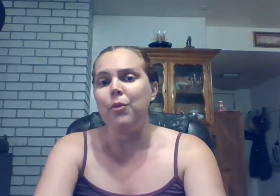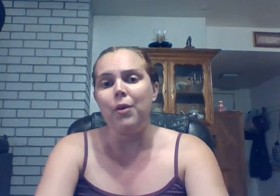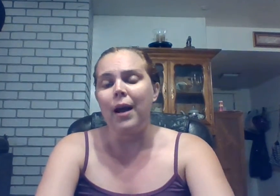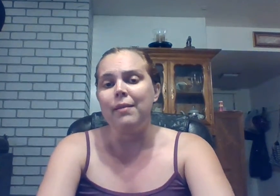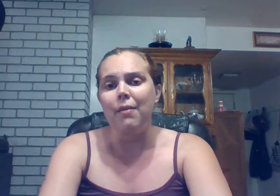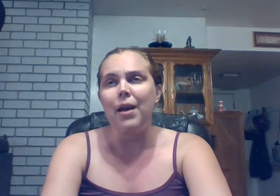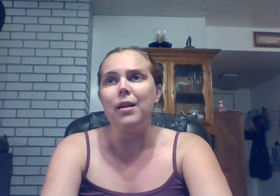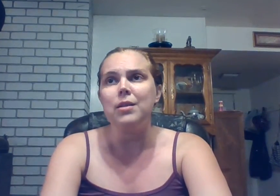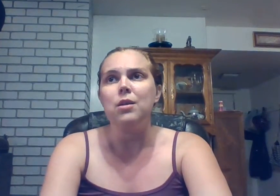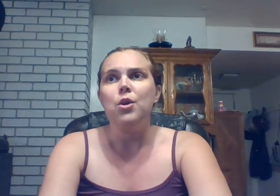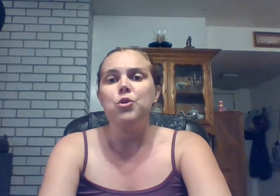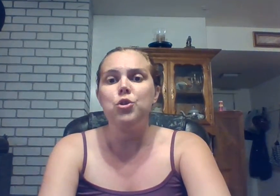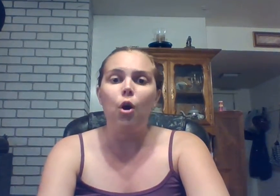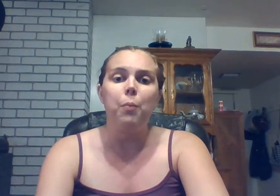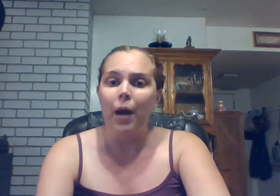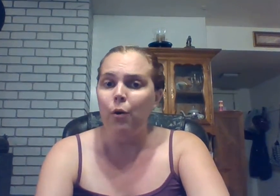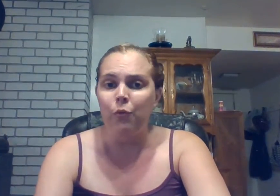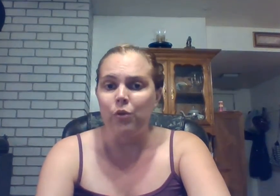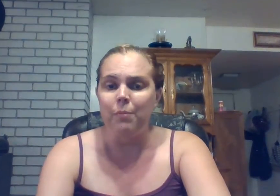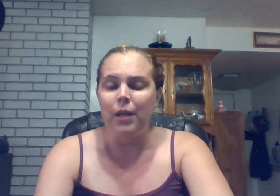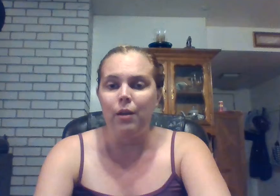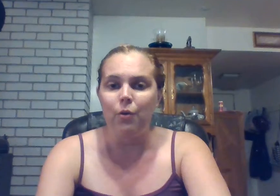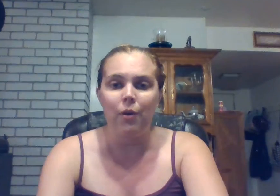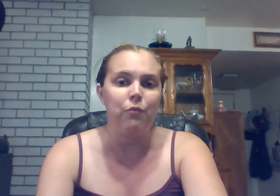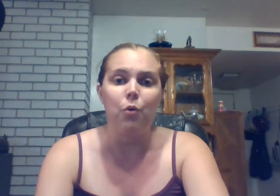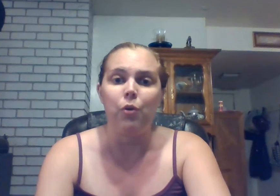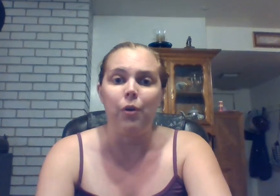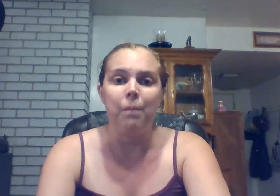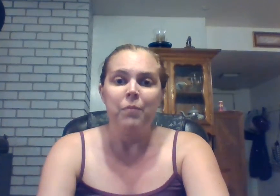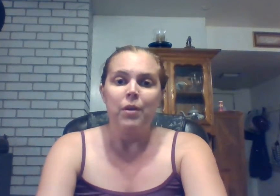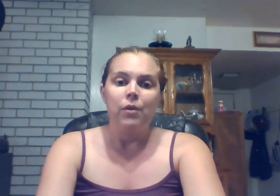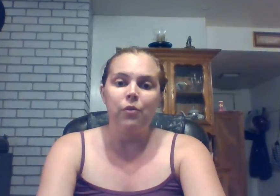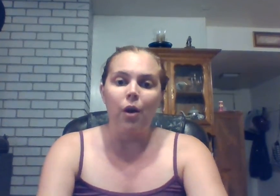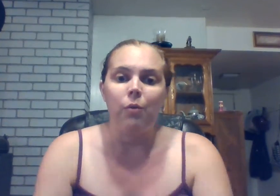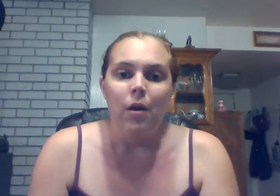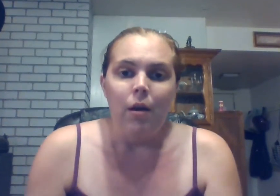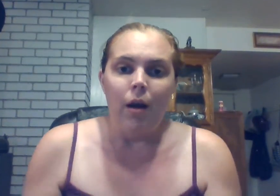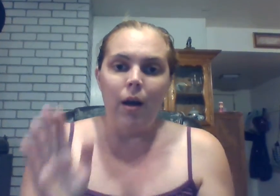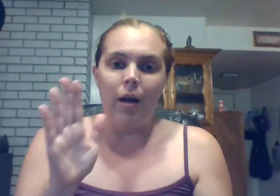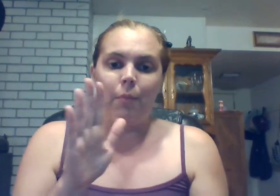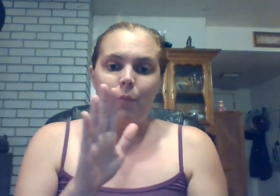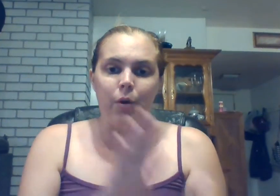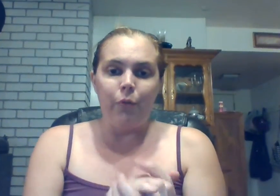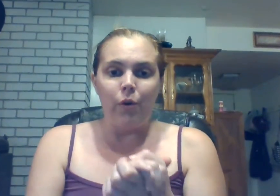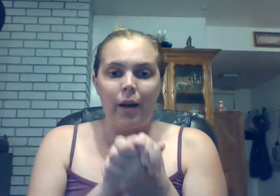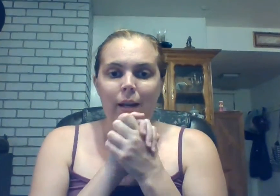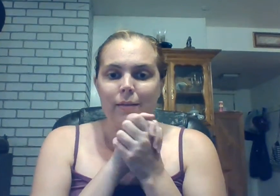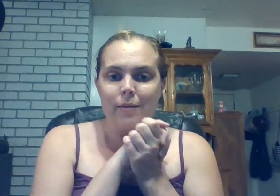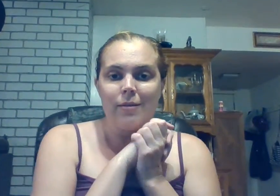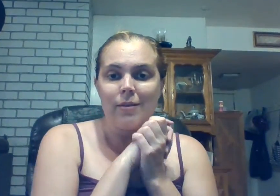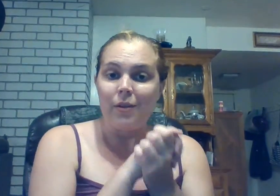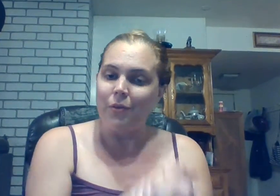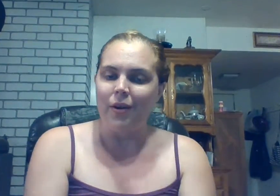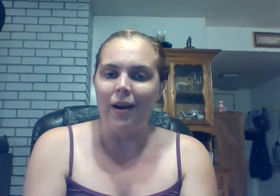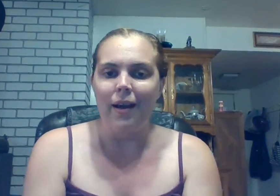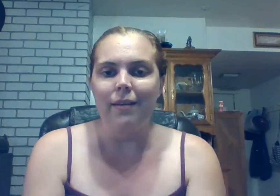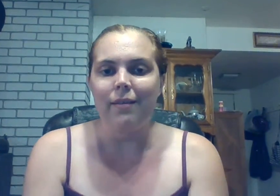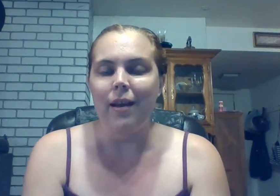with you guys and that is so powerful to me you have no clue so um we're gonna fold our hands close our eyes